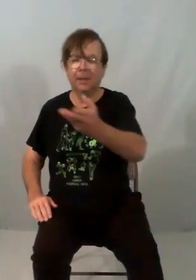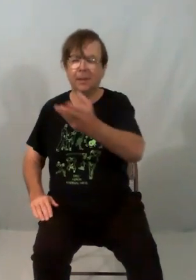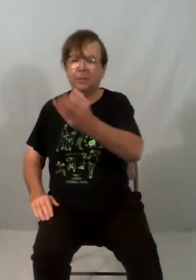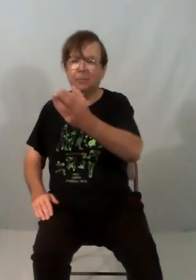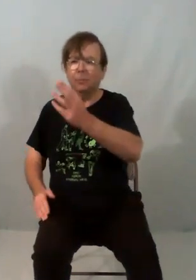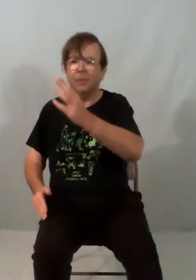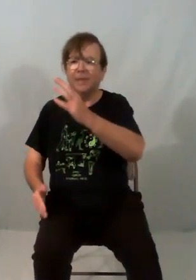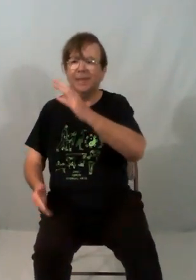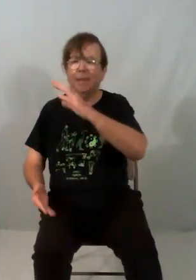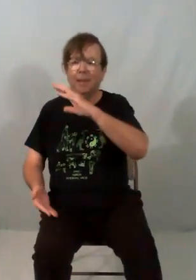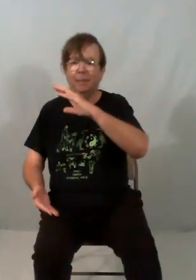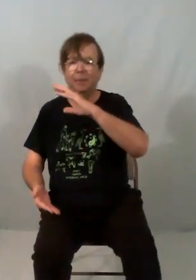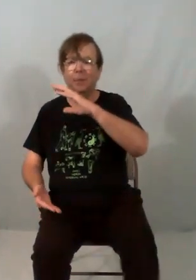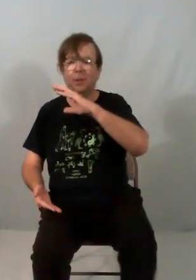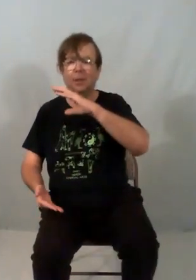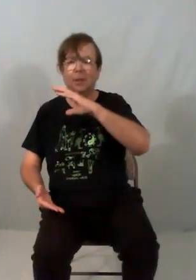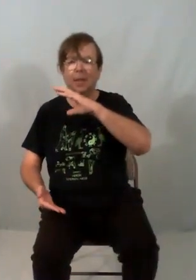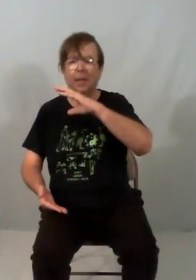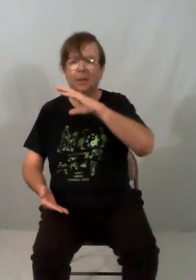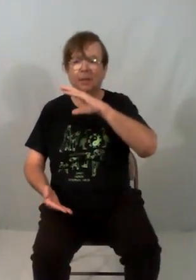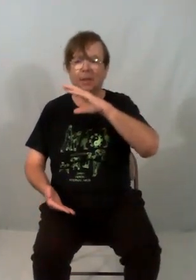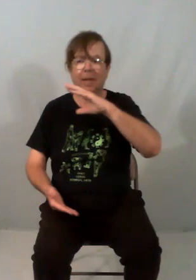is the stepping, if you wish to integrate that.